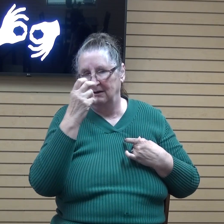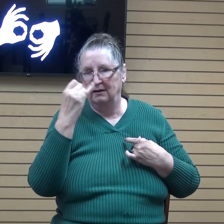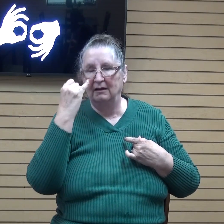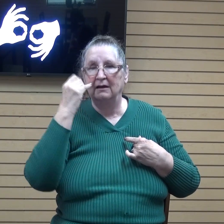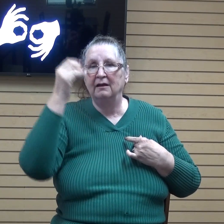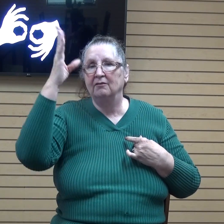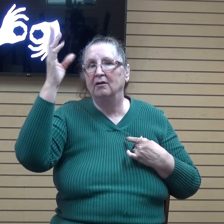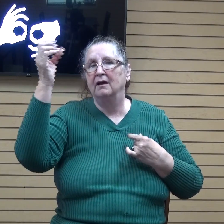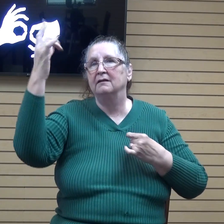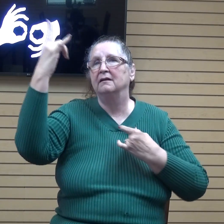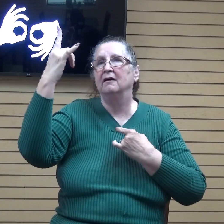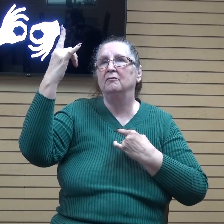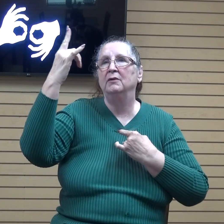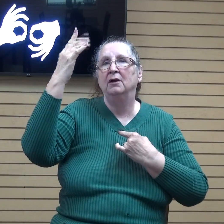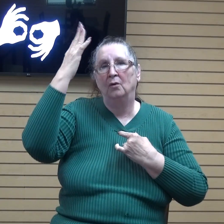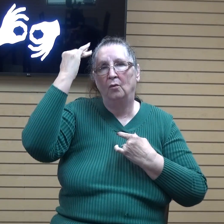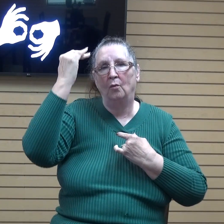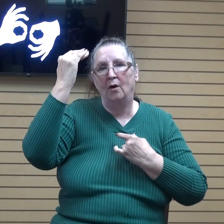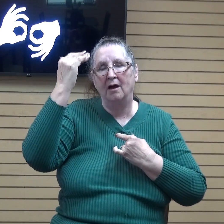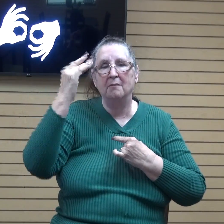me uh why why am i going through these things